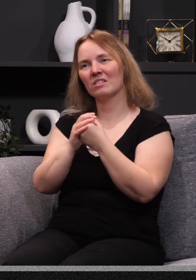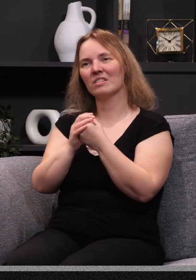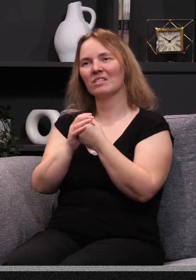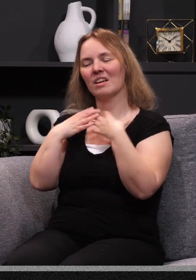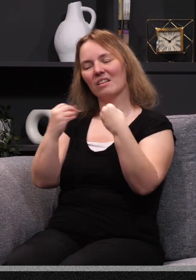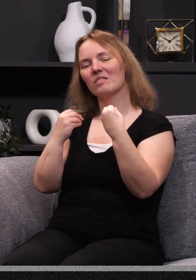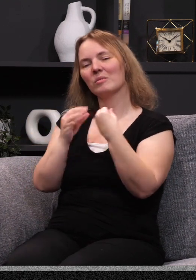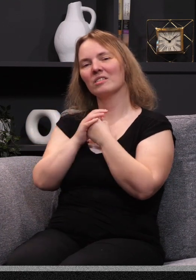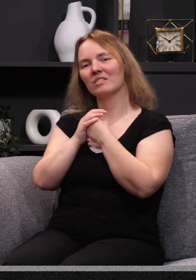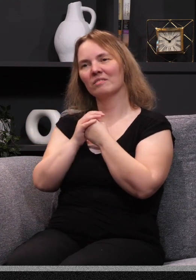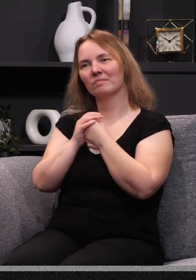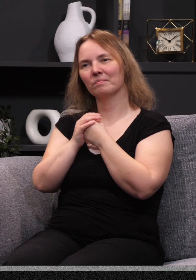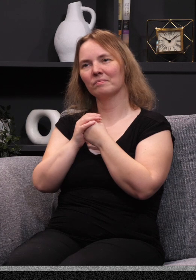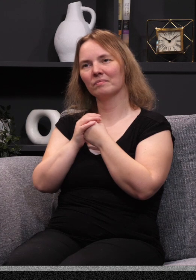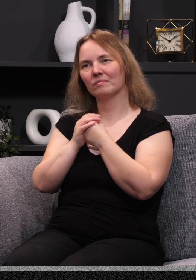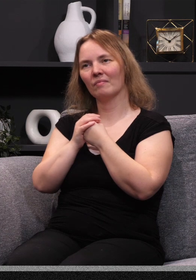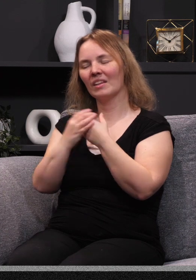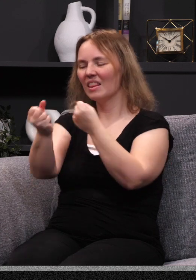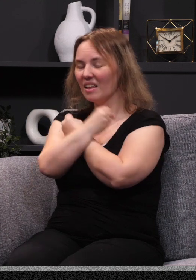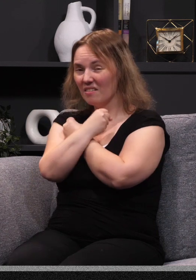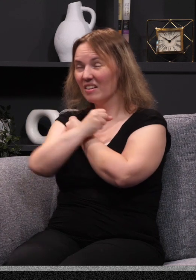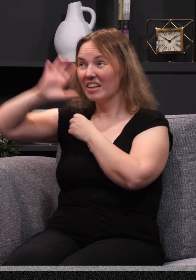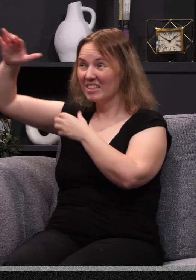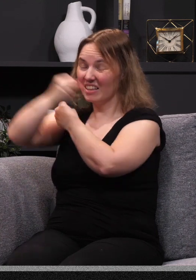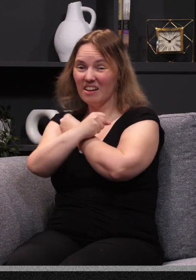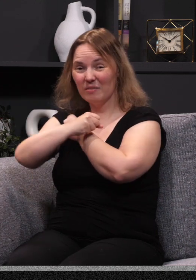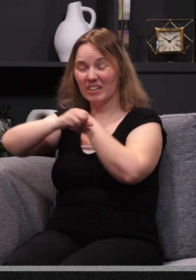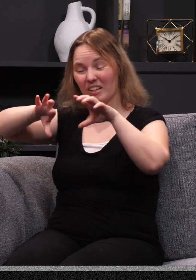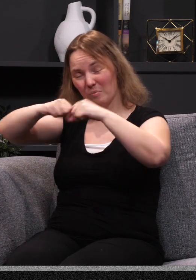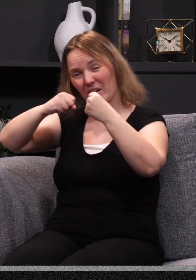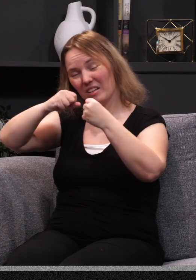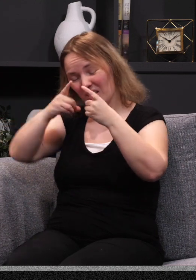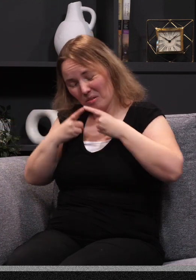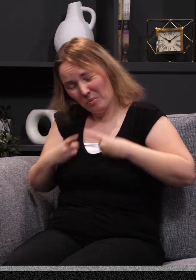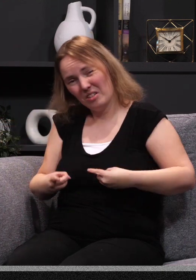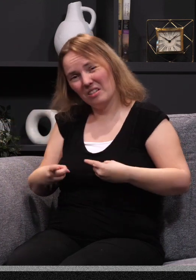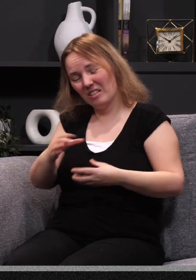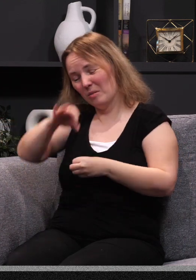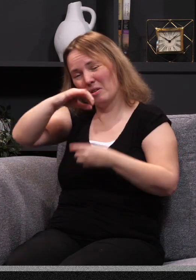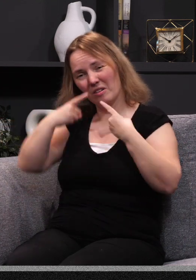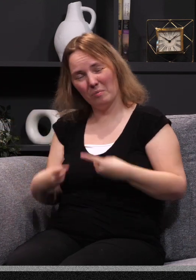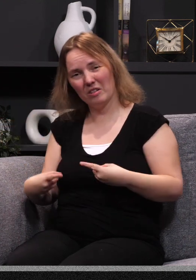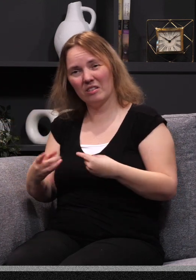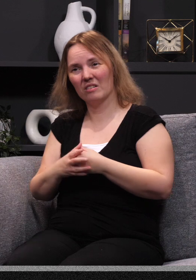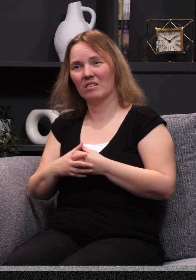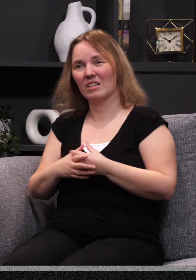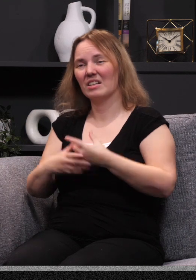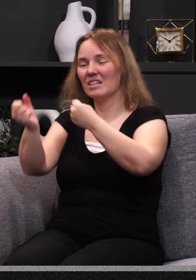whole. Your love can break depression. His love can break depression, friends. The spirit of depression.